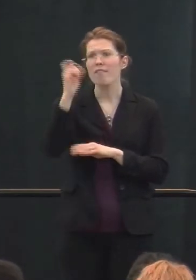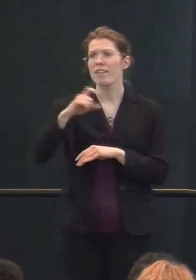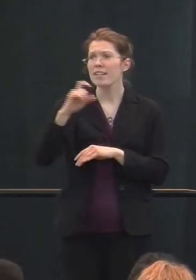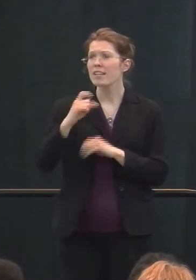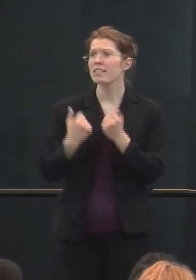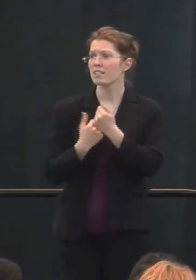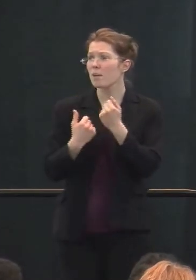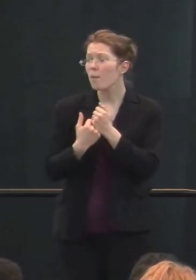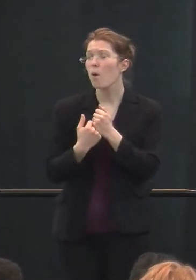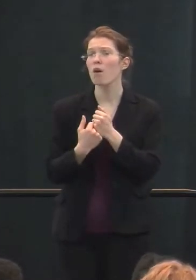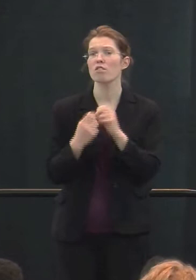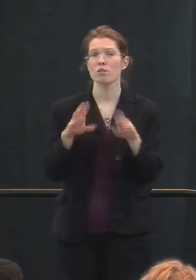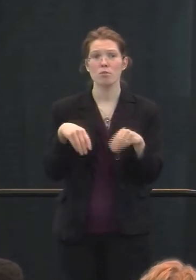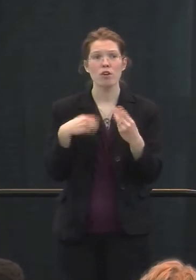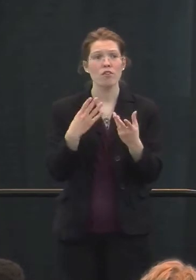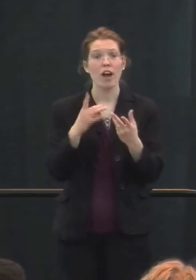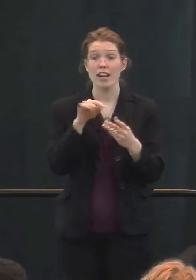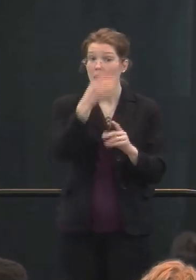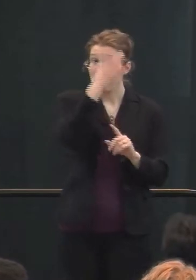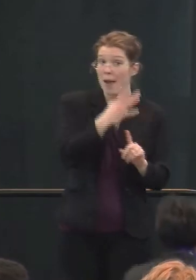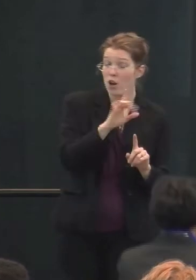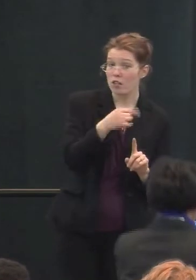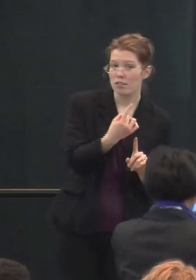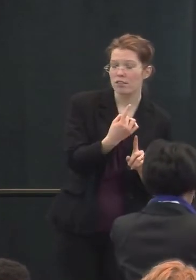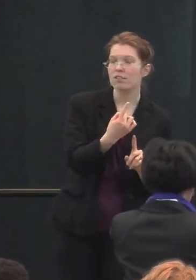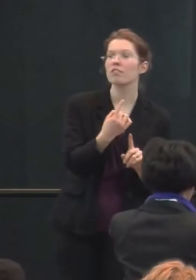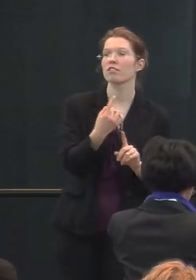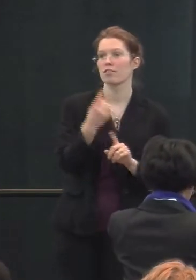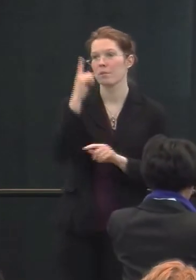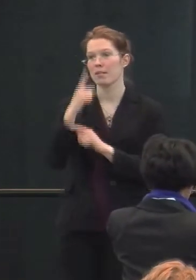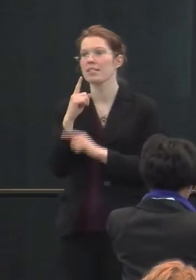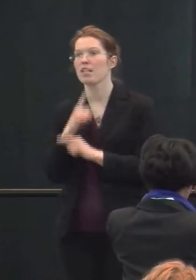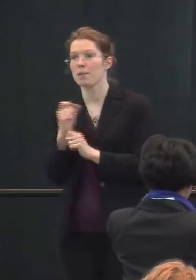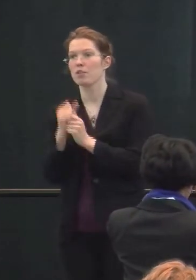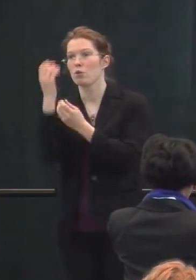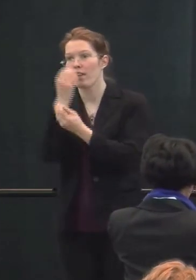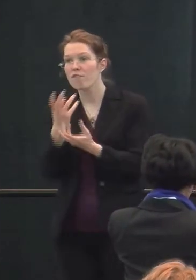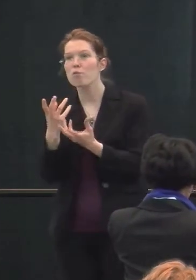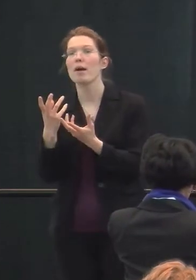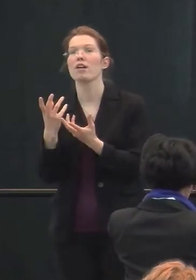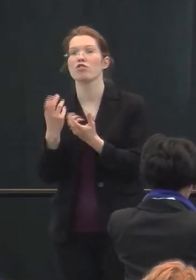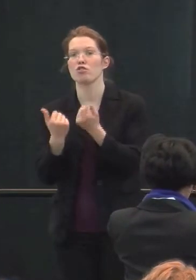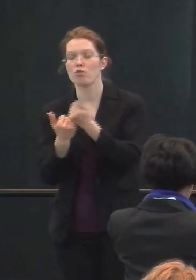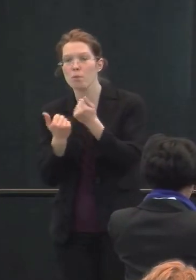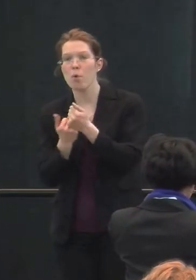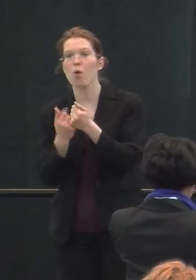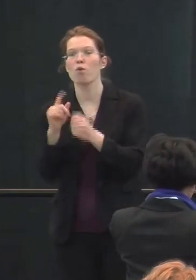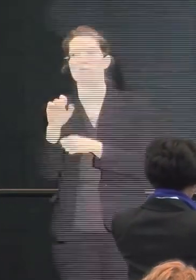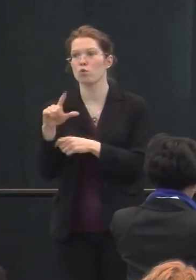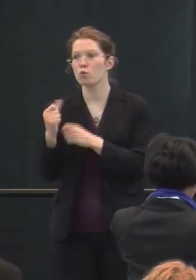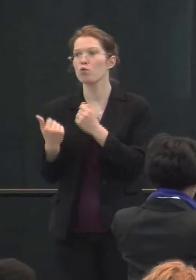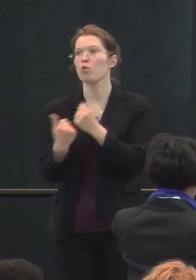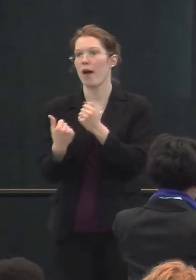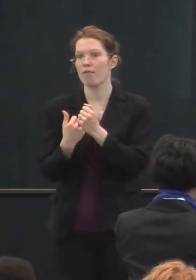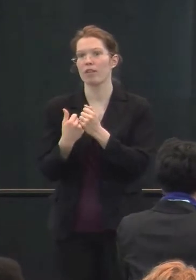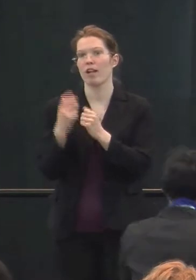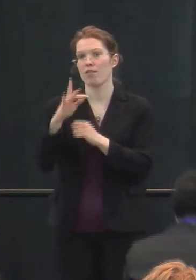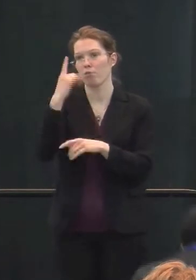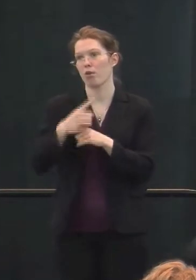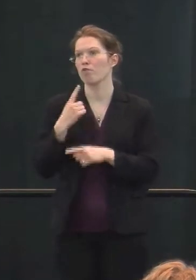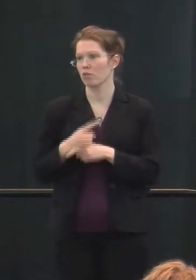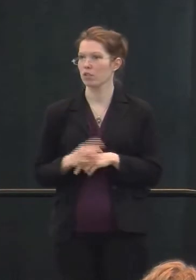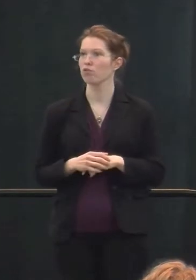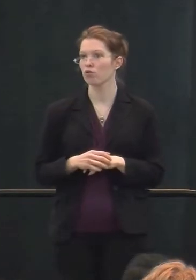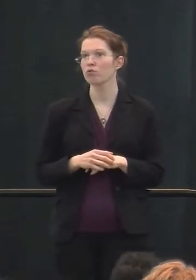need to support and provide not just parents, but siblings with information, support, and tools to advocate with their brothers and